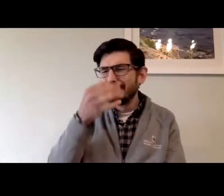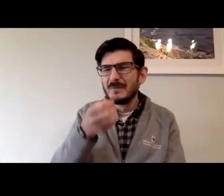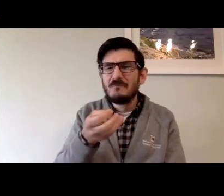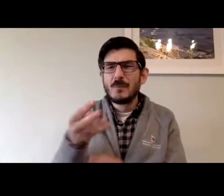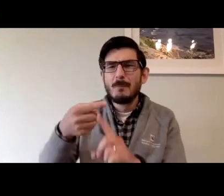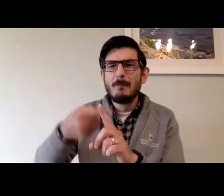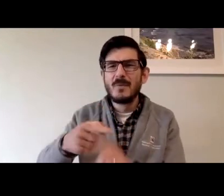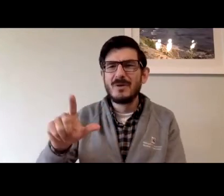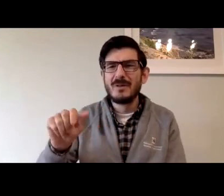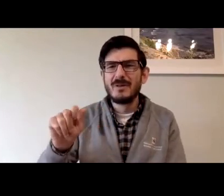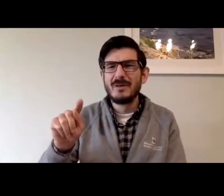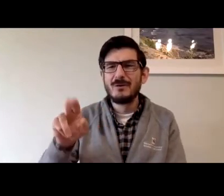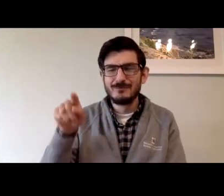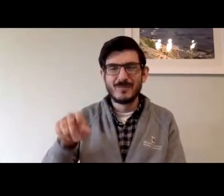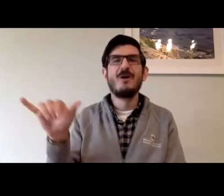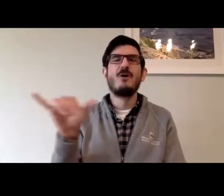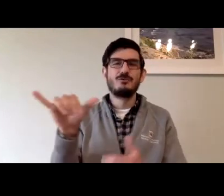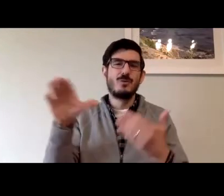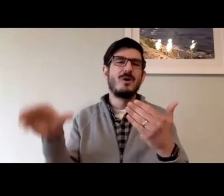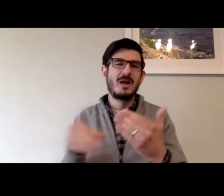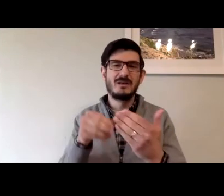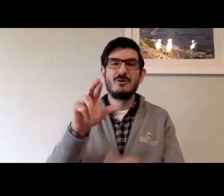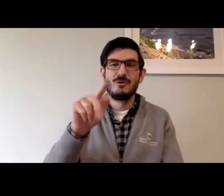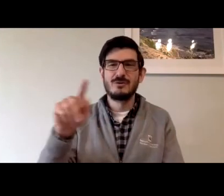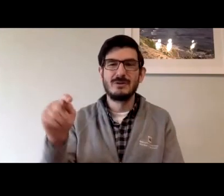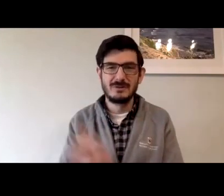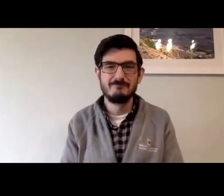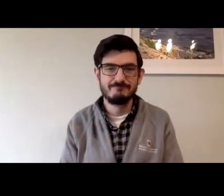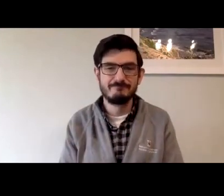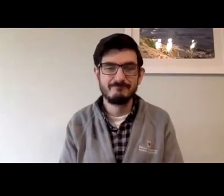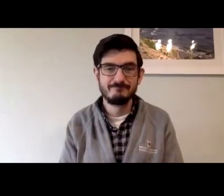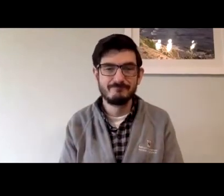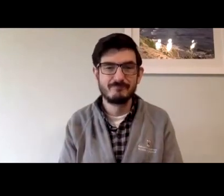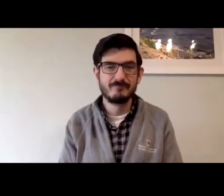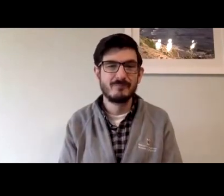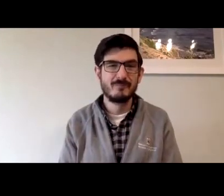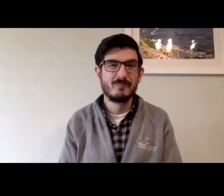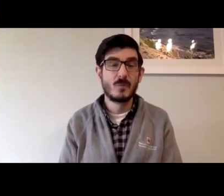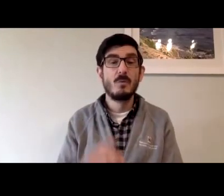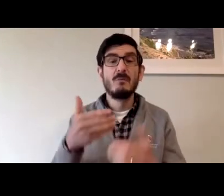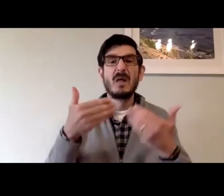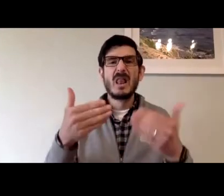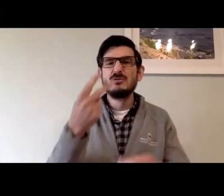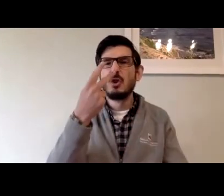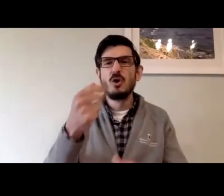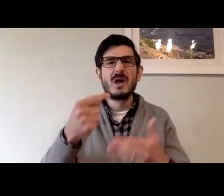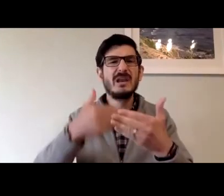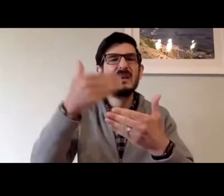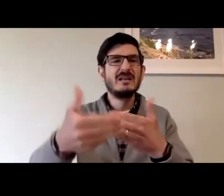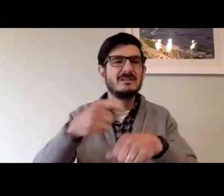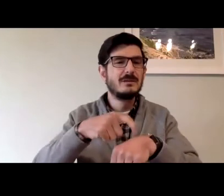Android version 9.0 followed suit a few months later. And RTT is a capability there.